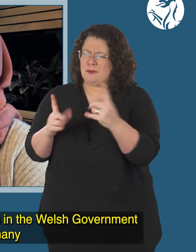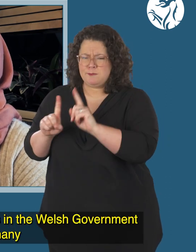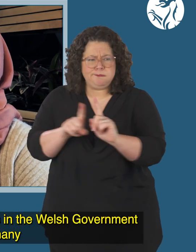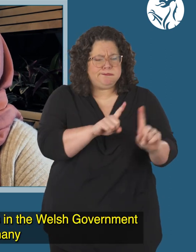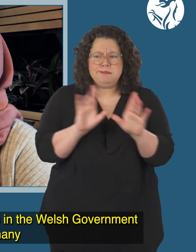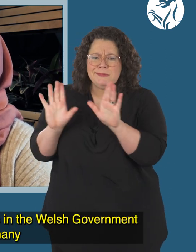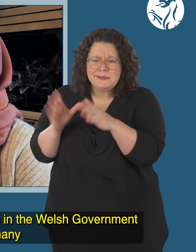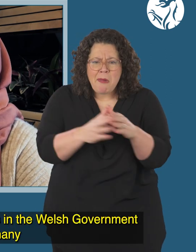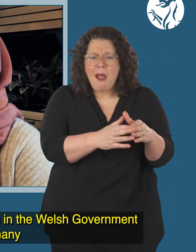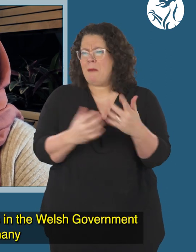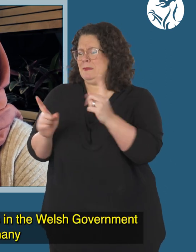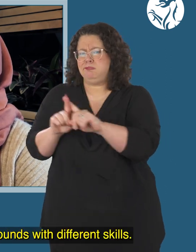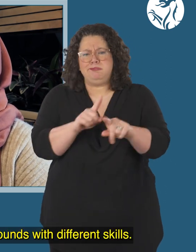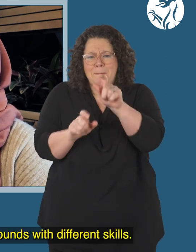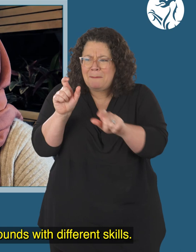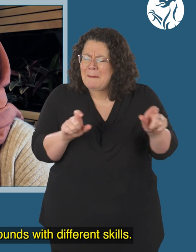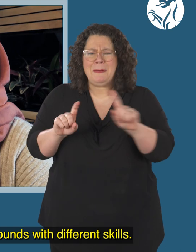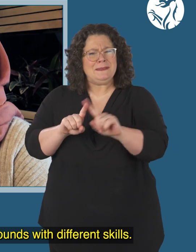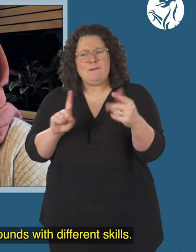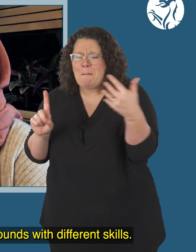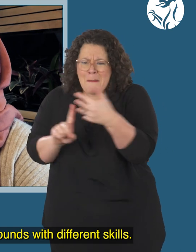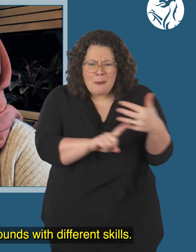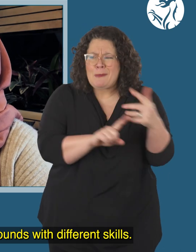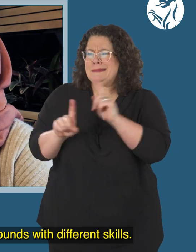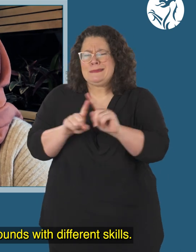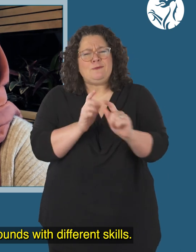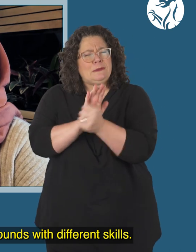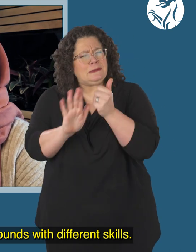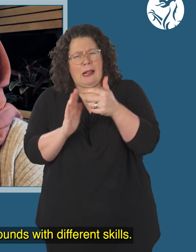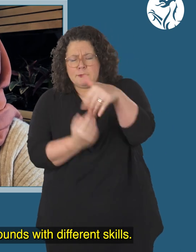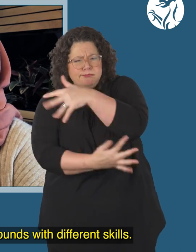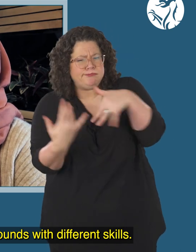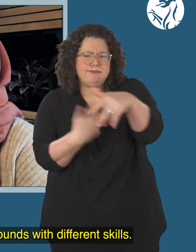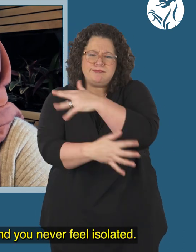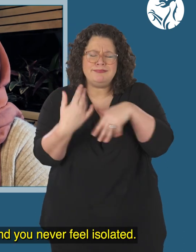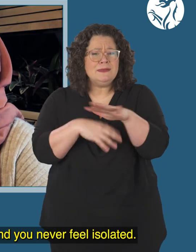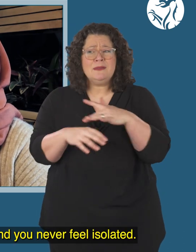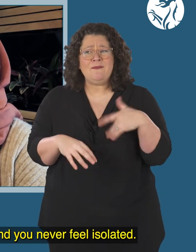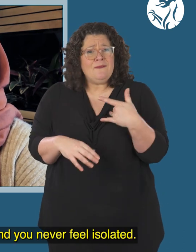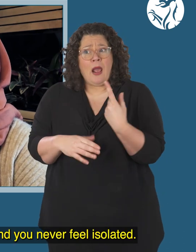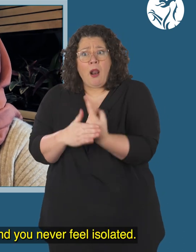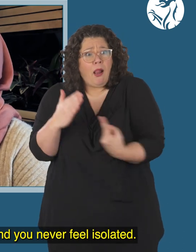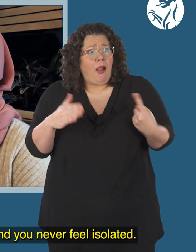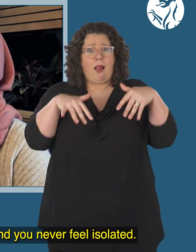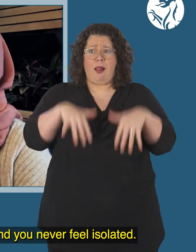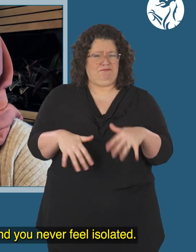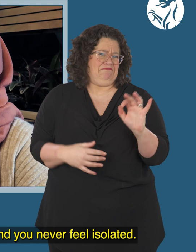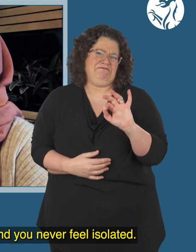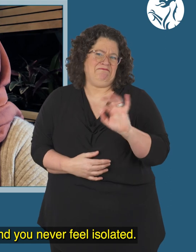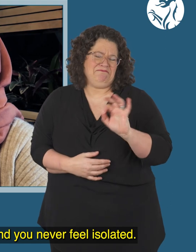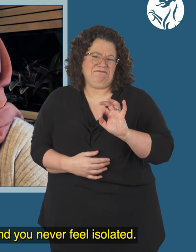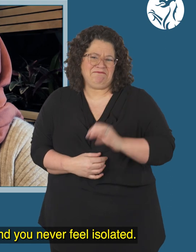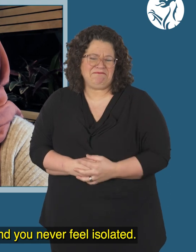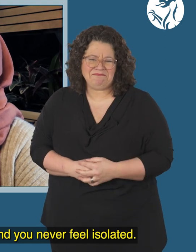departments in the wash government and there's so many different people from different backgrounds with different skills so you never really feel out of place and